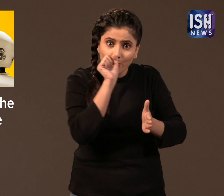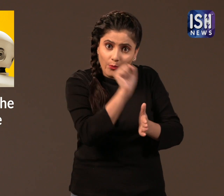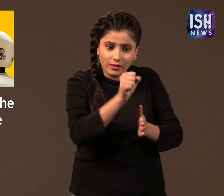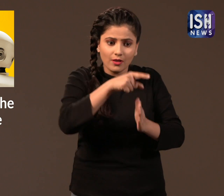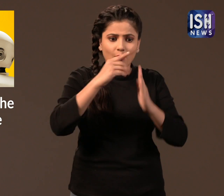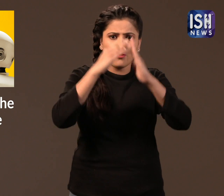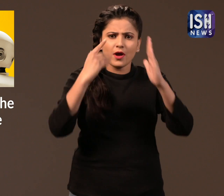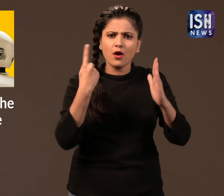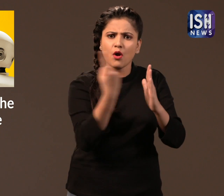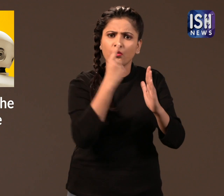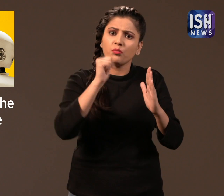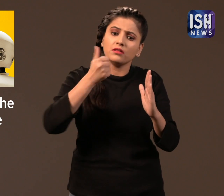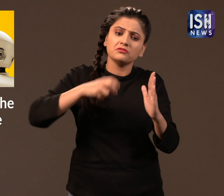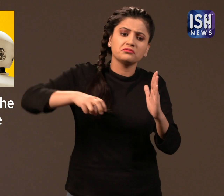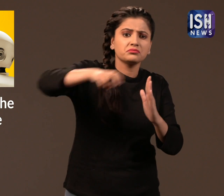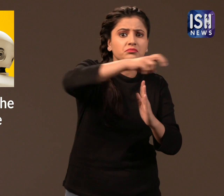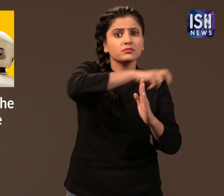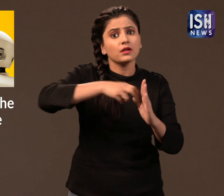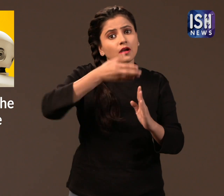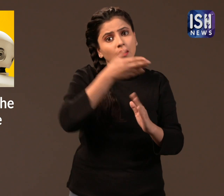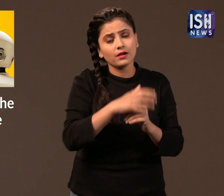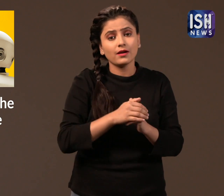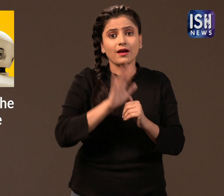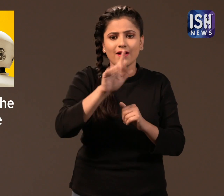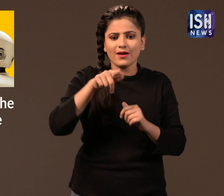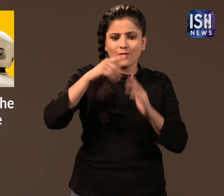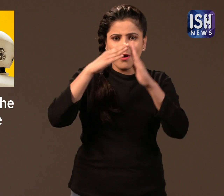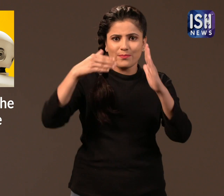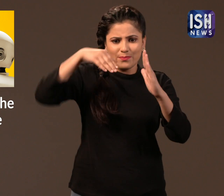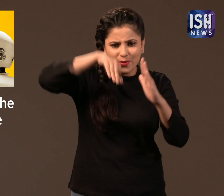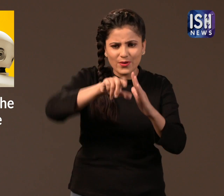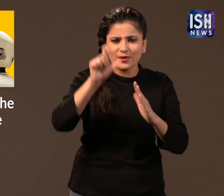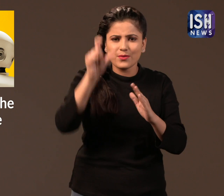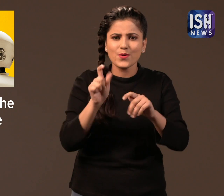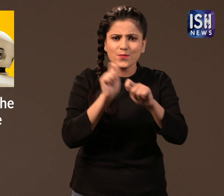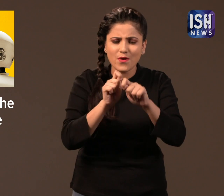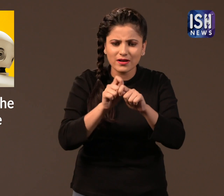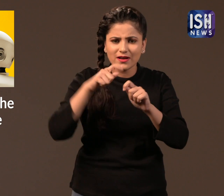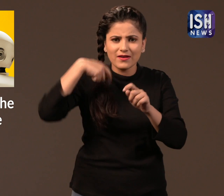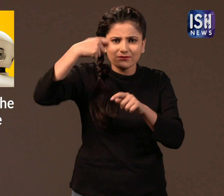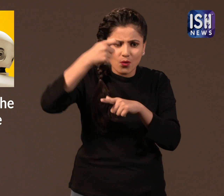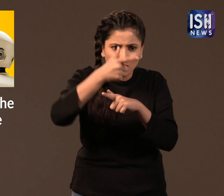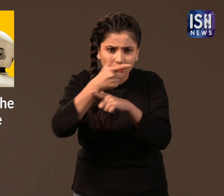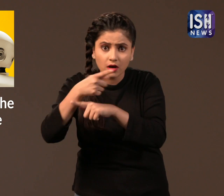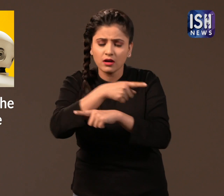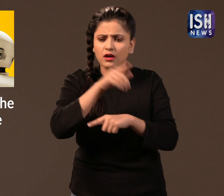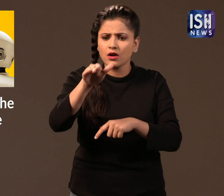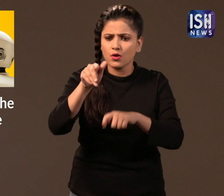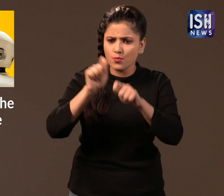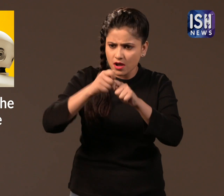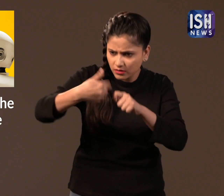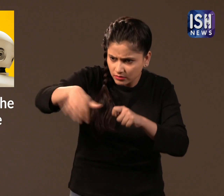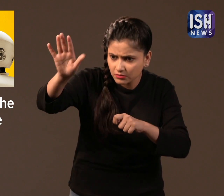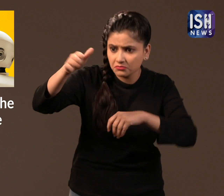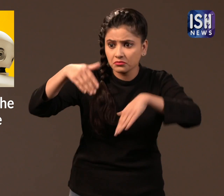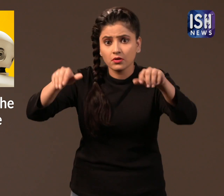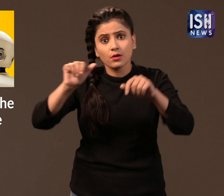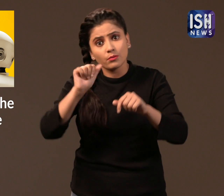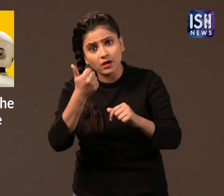The robot can move around in the house and can remind the person of his tasks